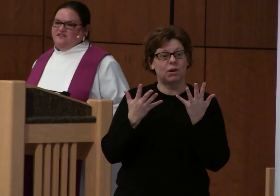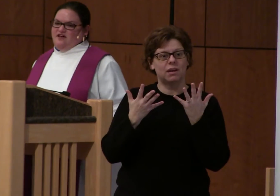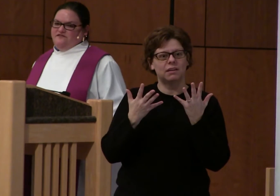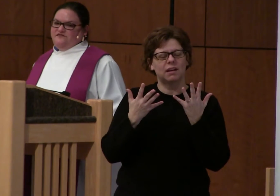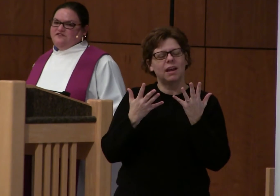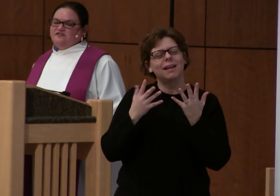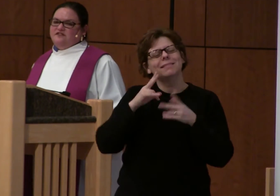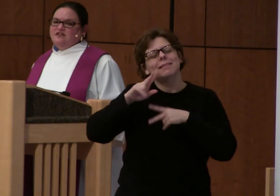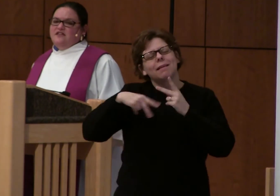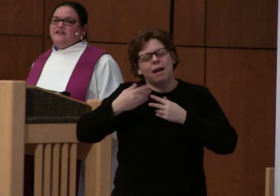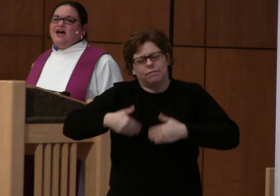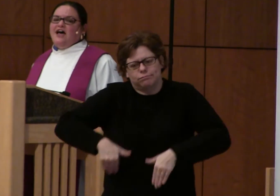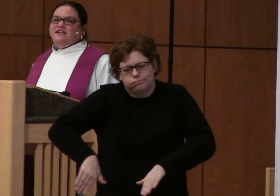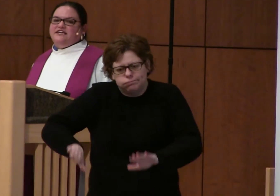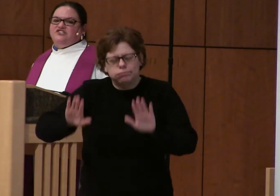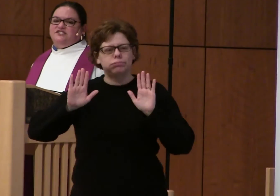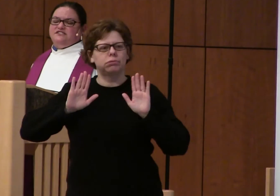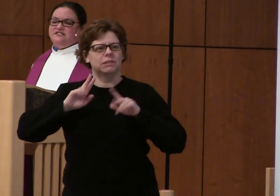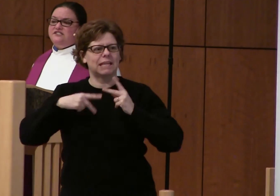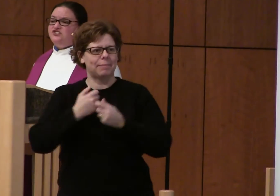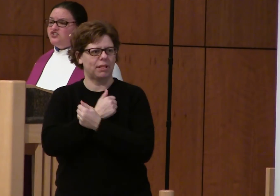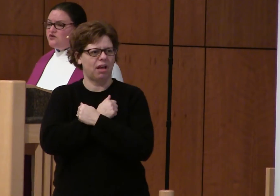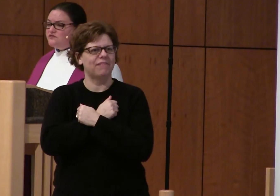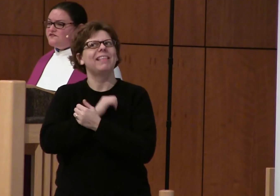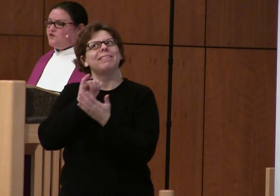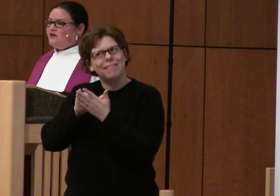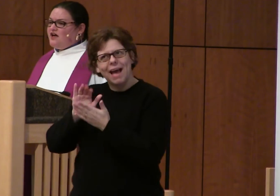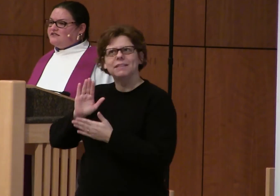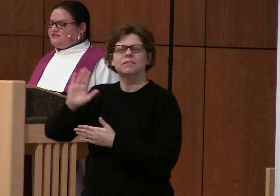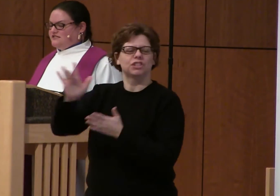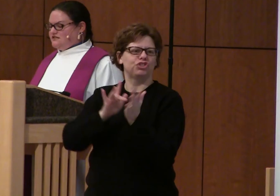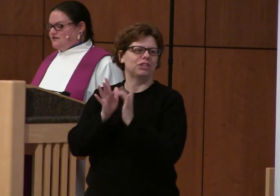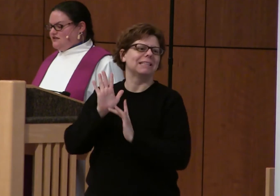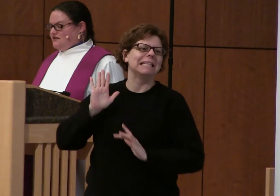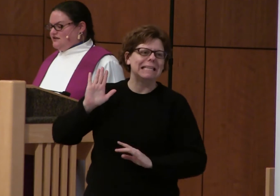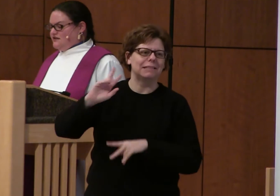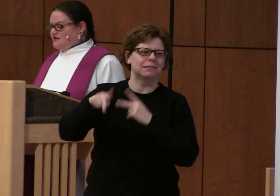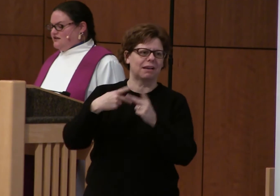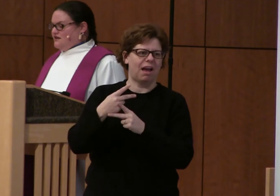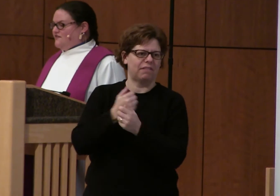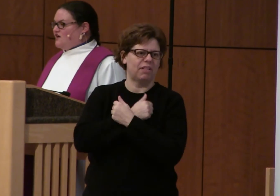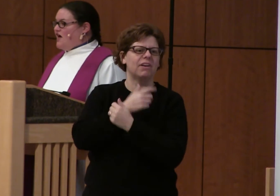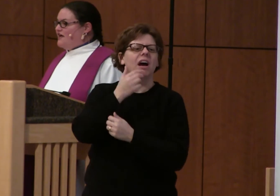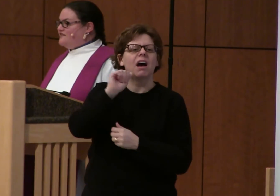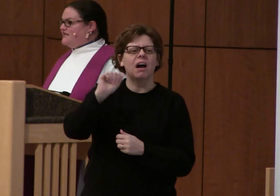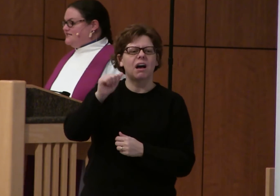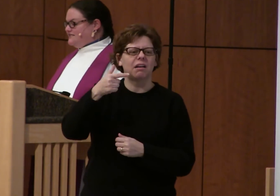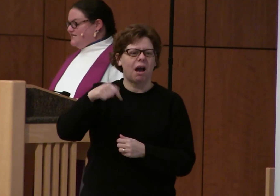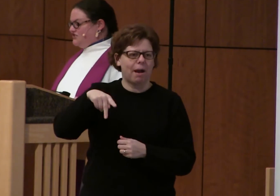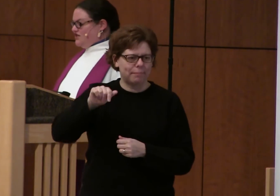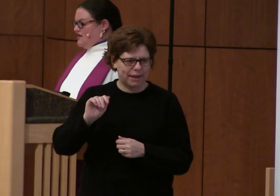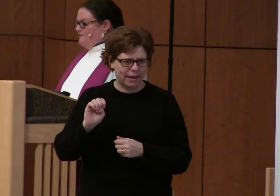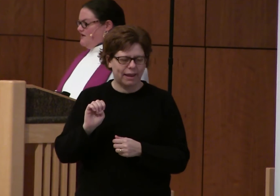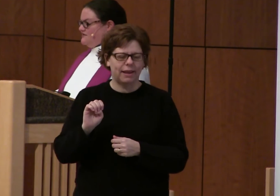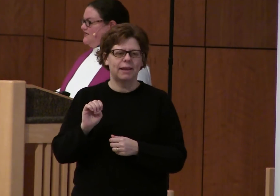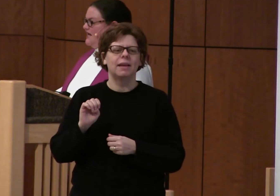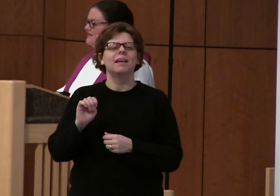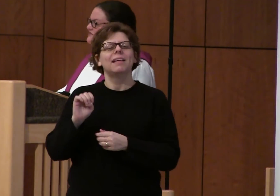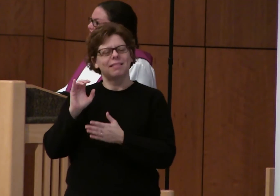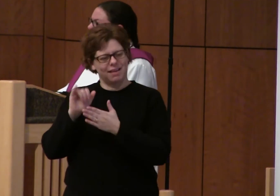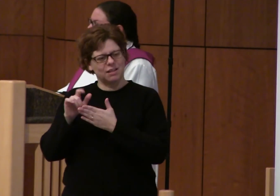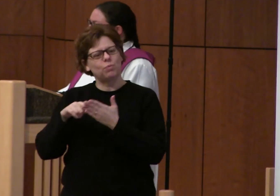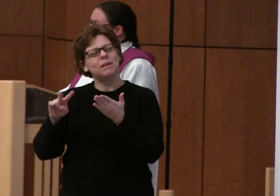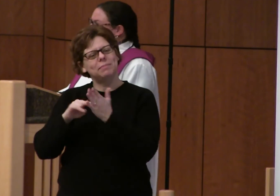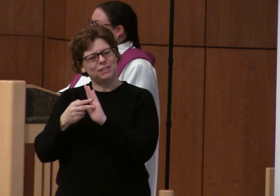self-giving love. The kind that Jesus shows for us. And the kind that he is teaching about